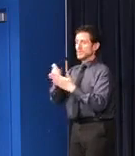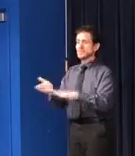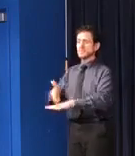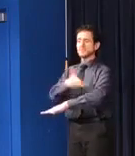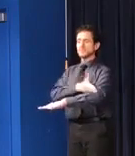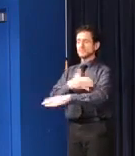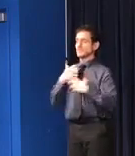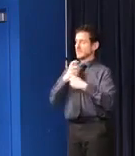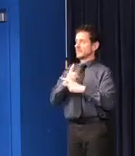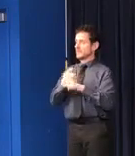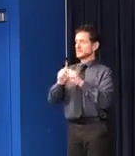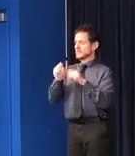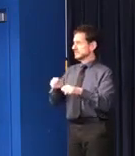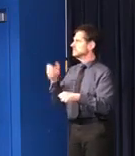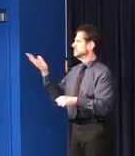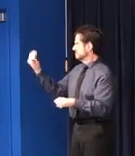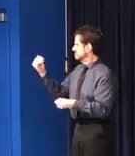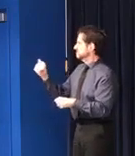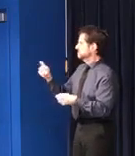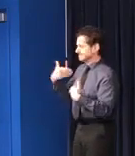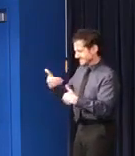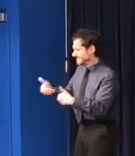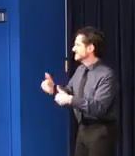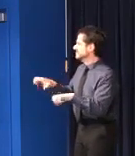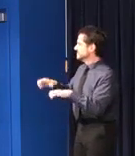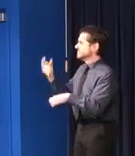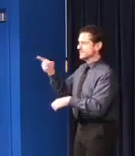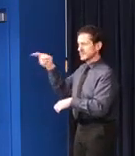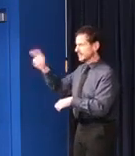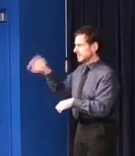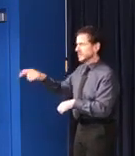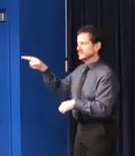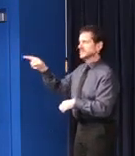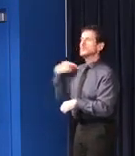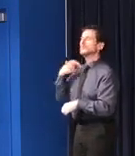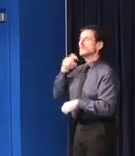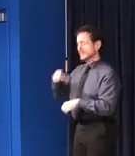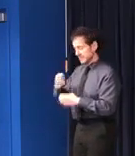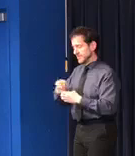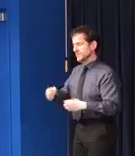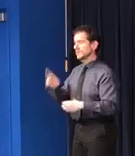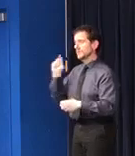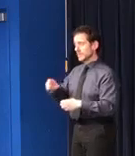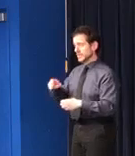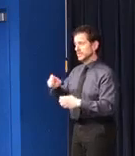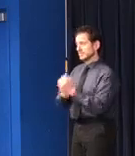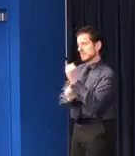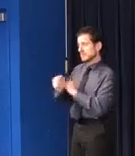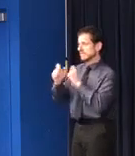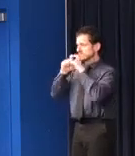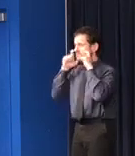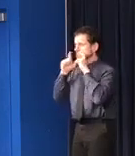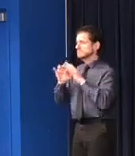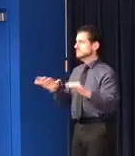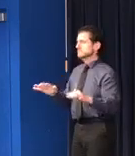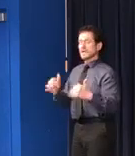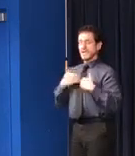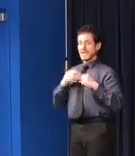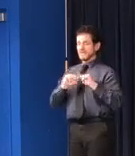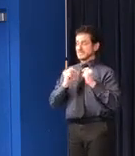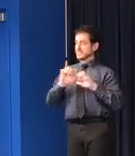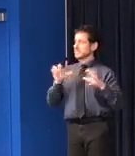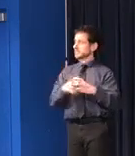simply moves quickly. One way or another, we need these supplies. And I have a whole team of people